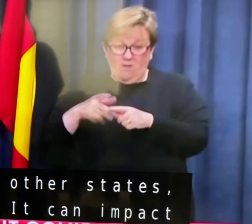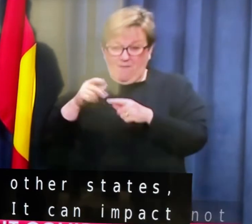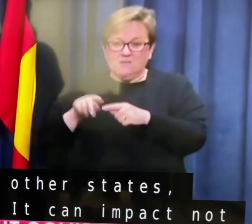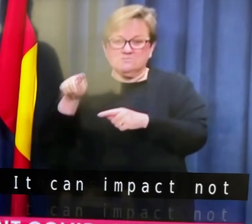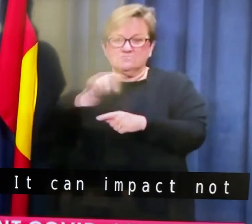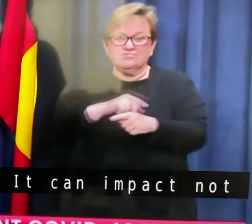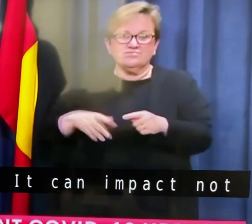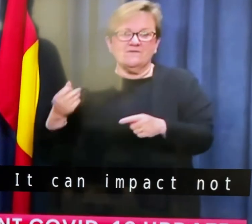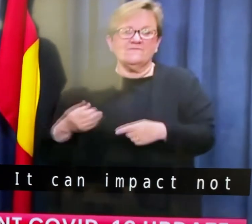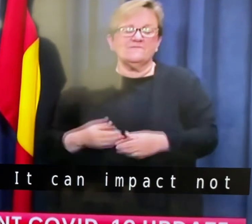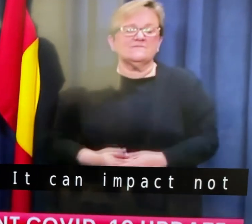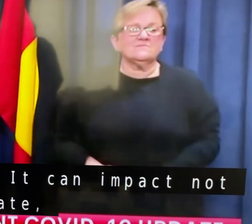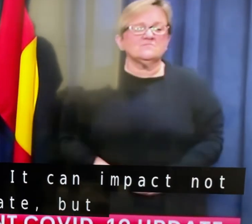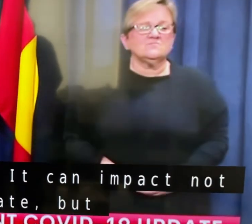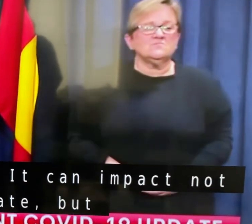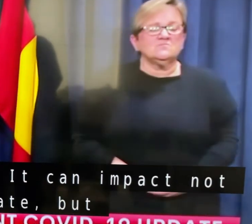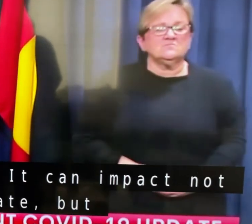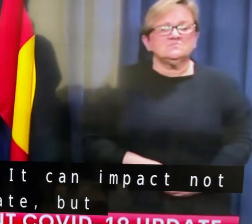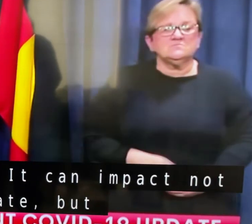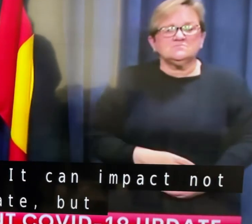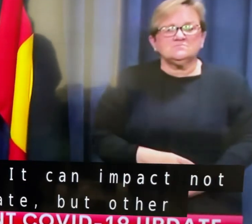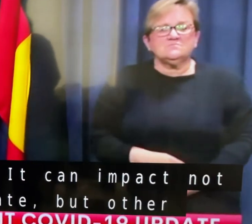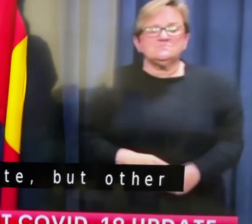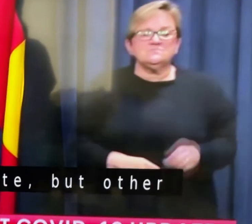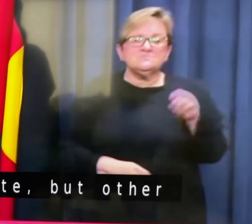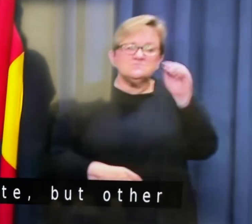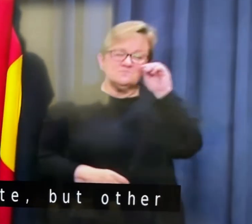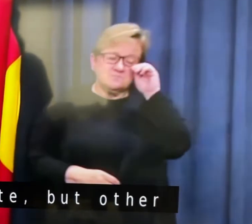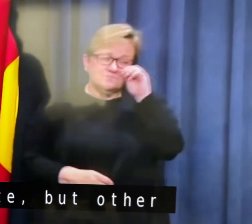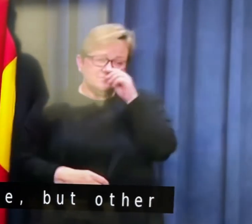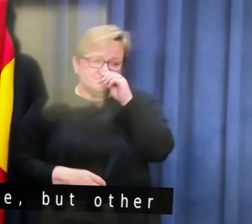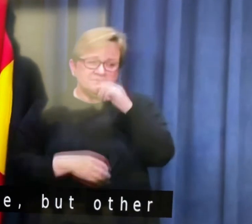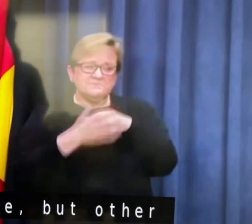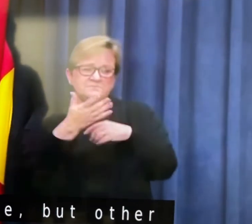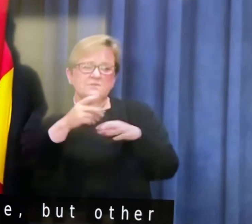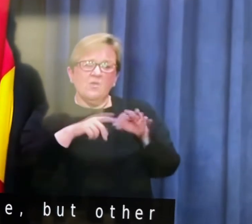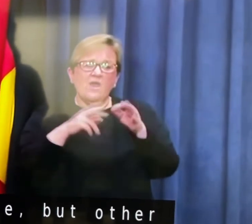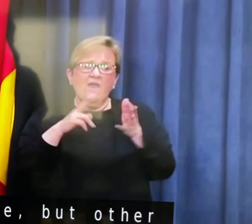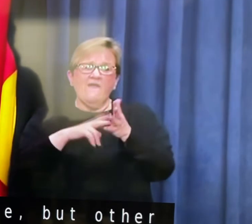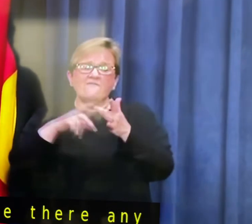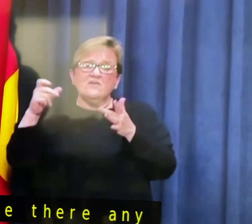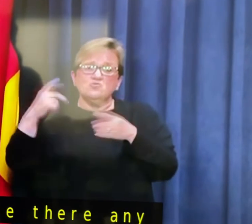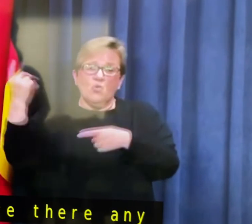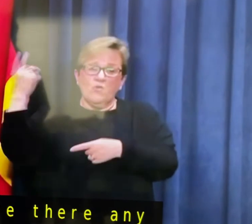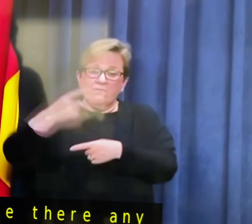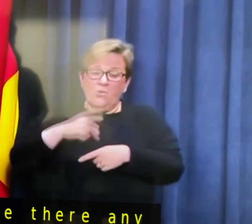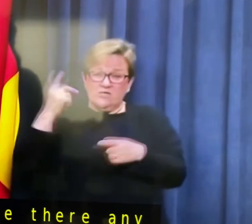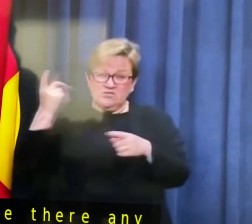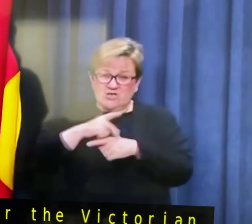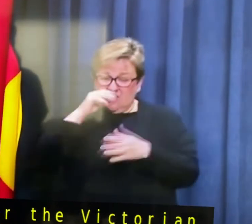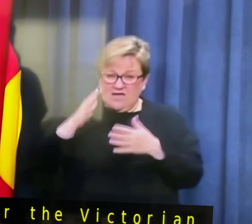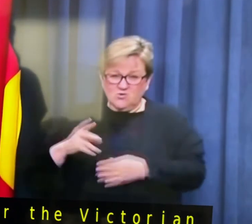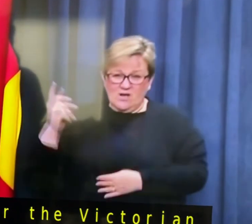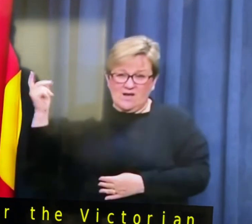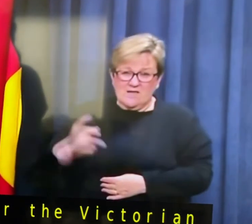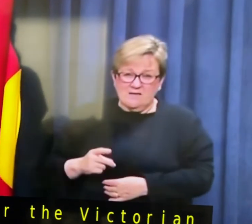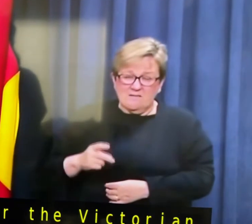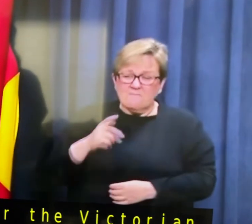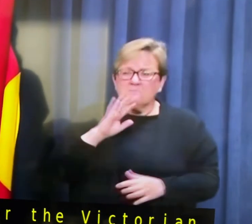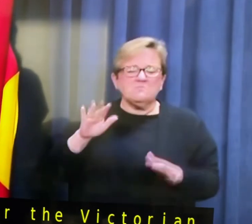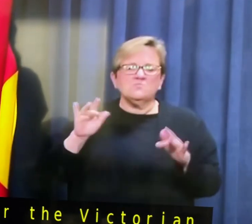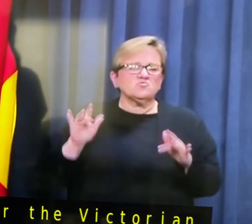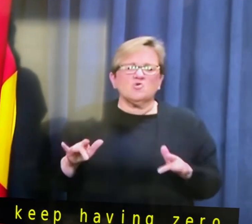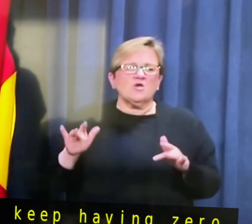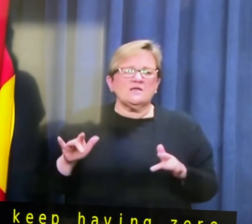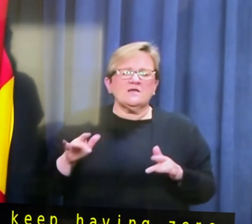states as well. Are there any changes planned for the Victorian border given they keep having zero cases? Not at this point in time.